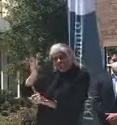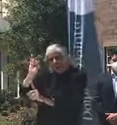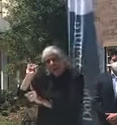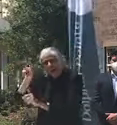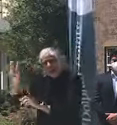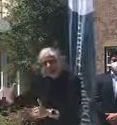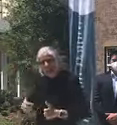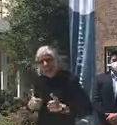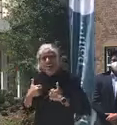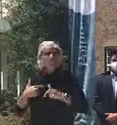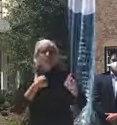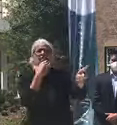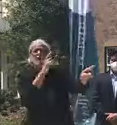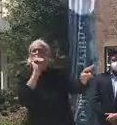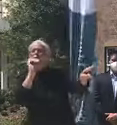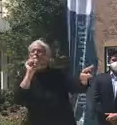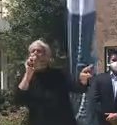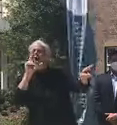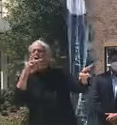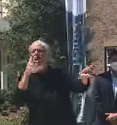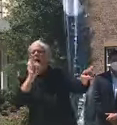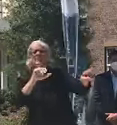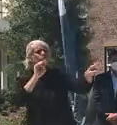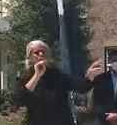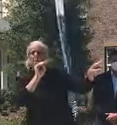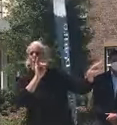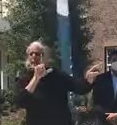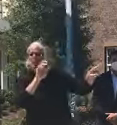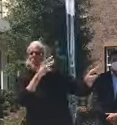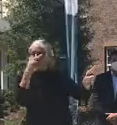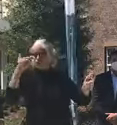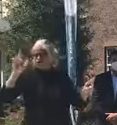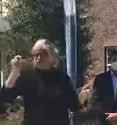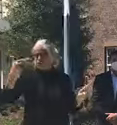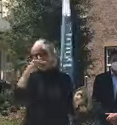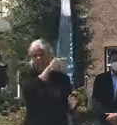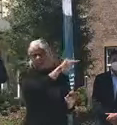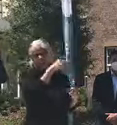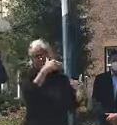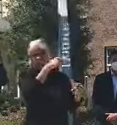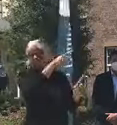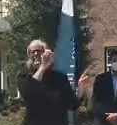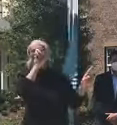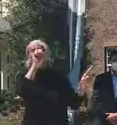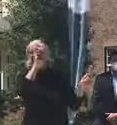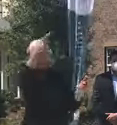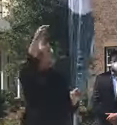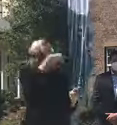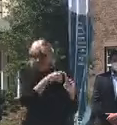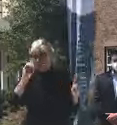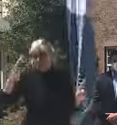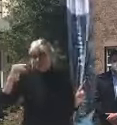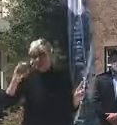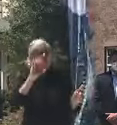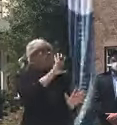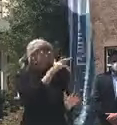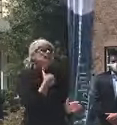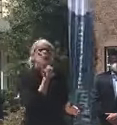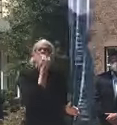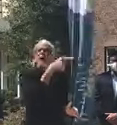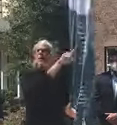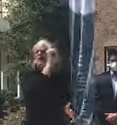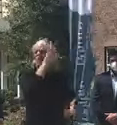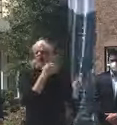and our other two partners, Greg and Denise, that are in Ohio. That's all you all want to hear from me. But thank you all for the support in Florida and